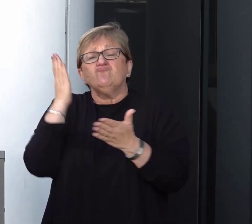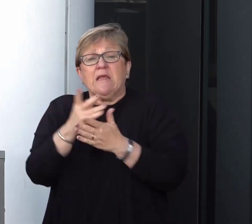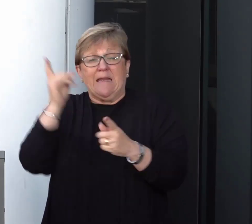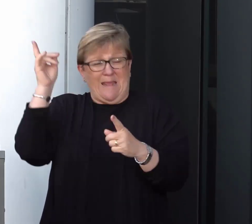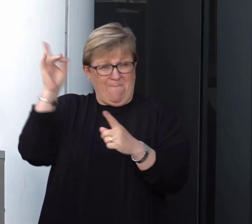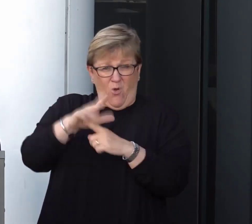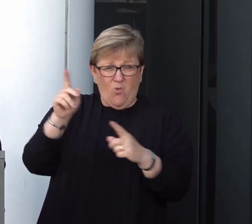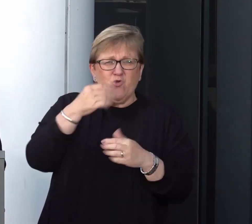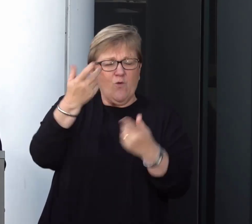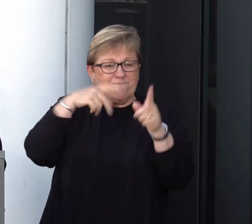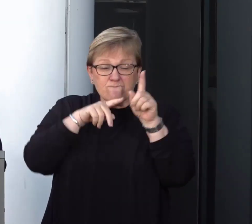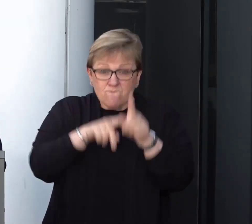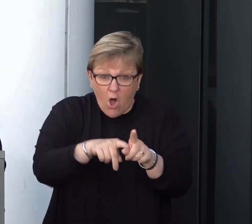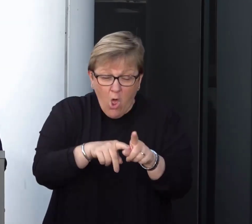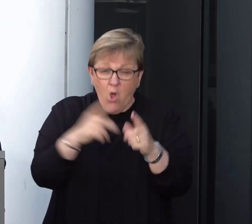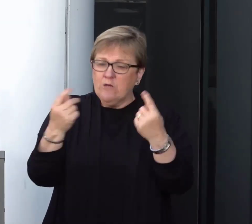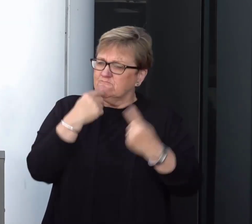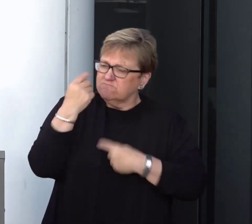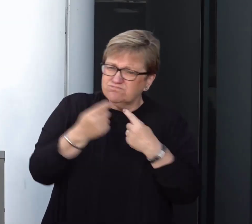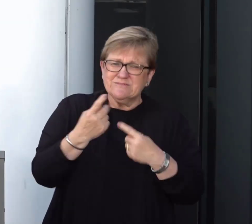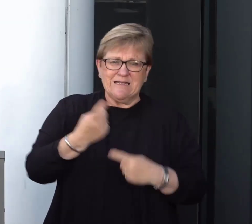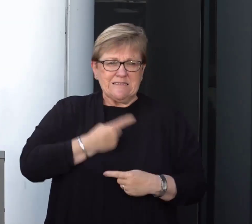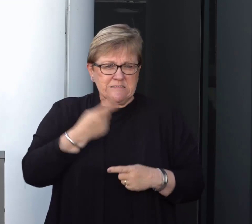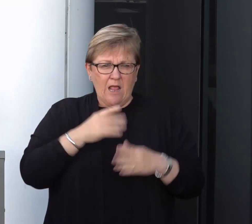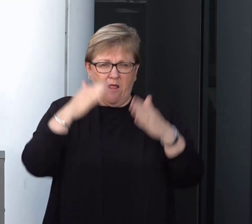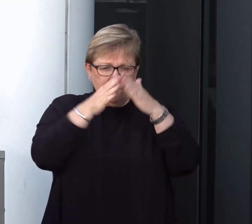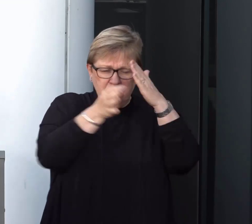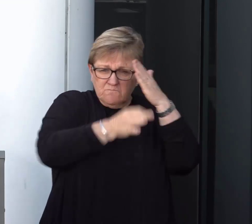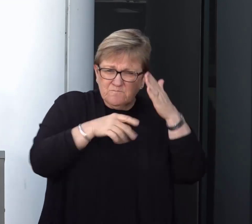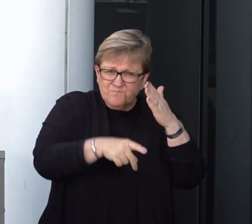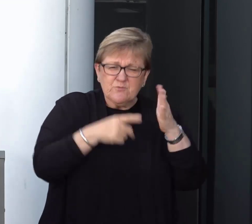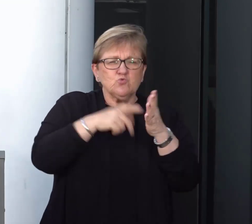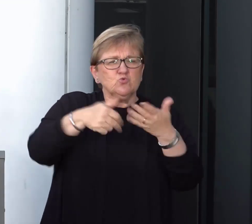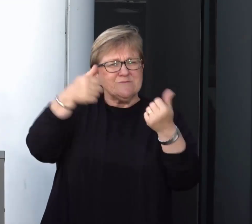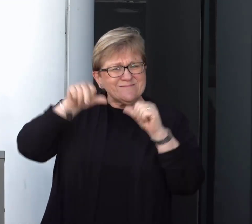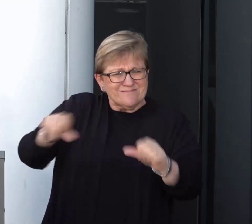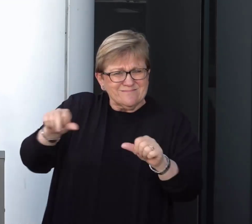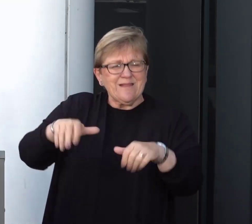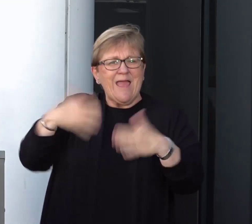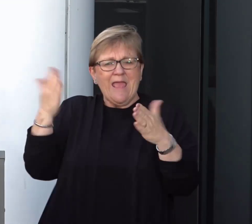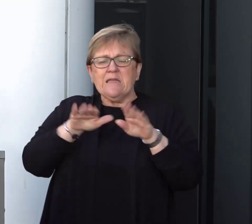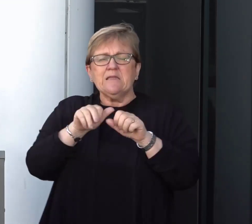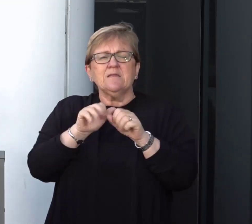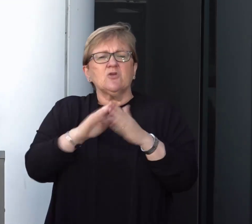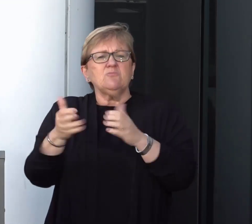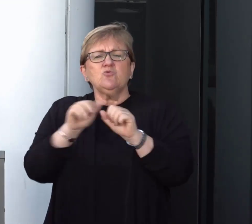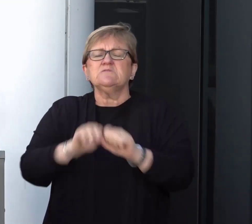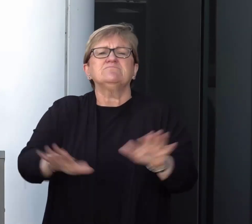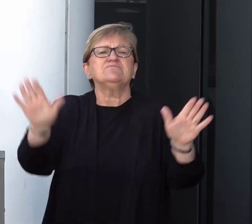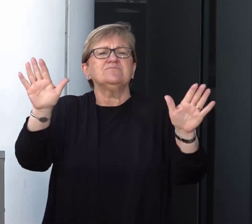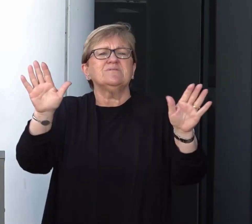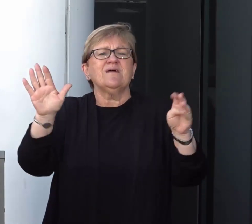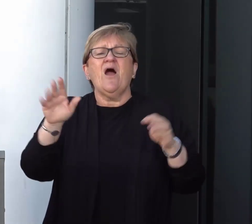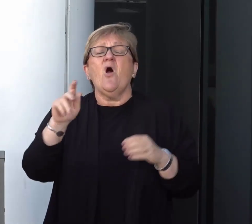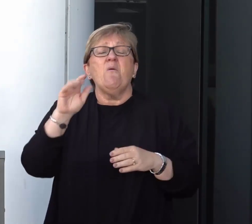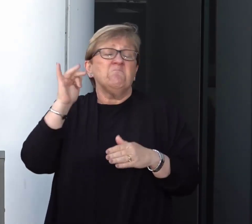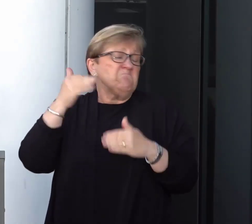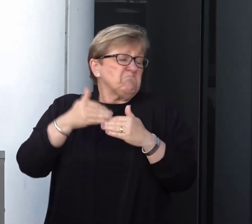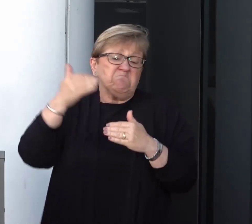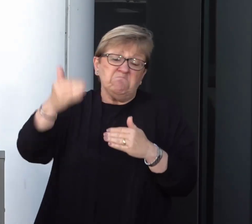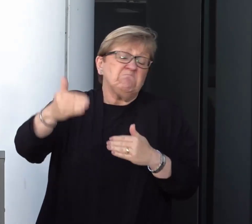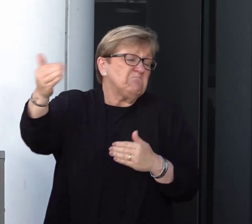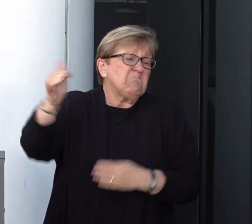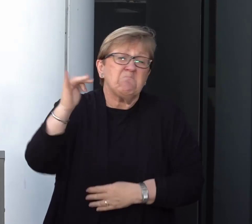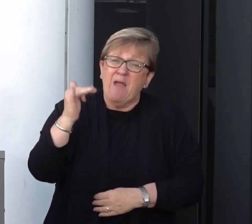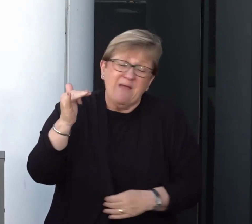importantly make sure you follow the advice around self-isolation to avoid any community spread of the disease. There will come a time